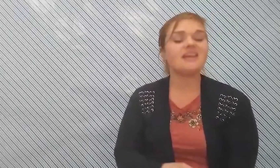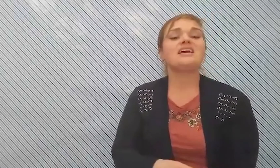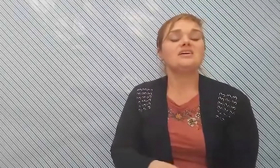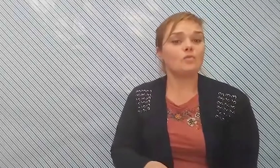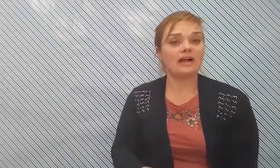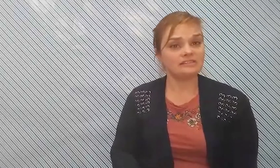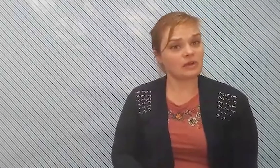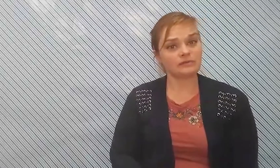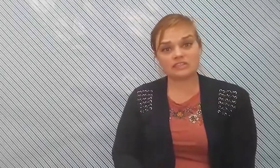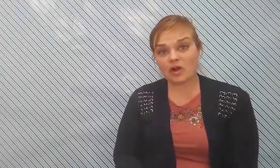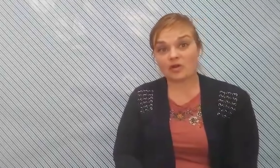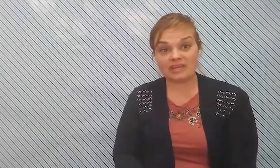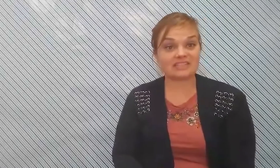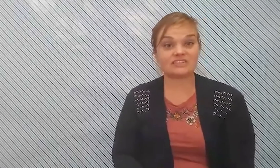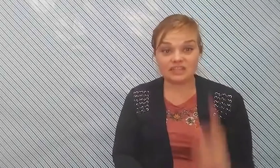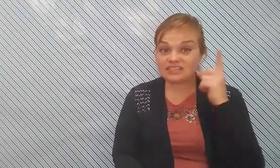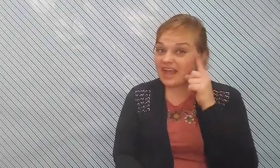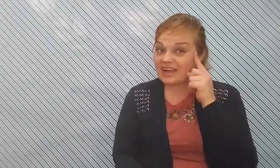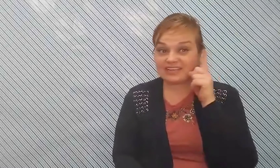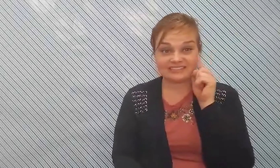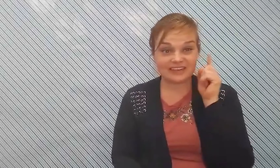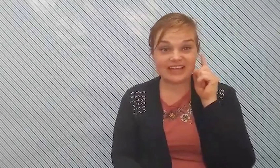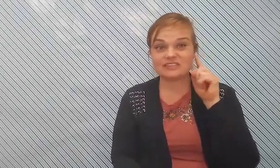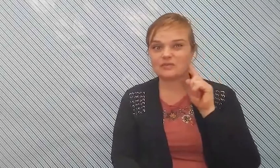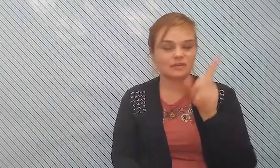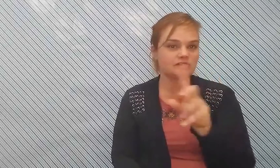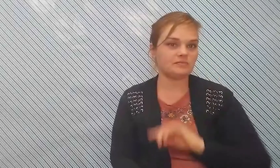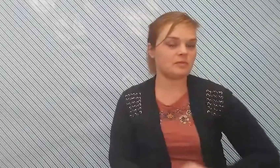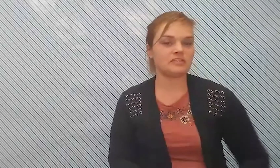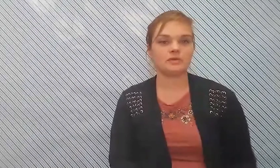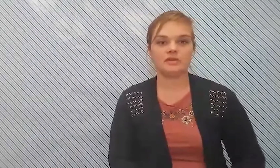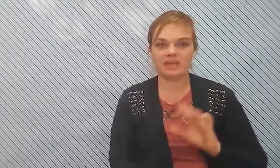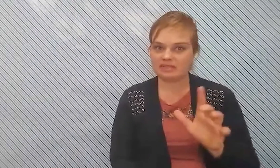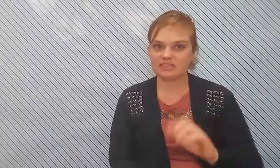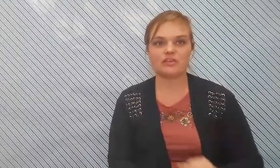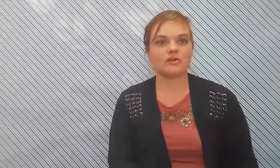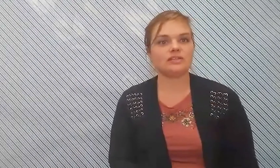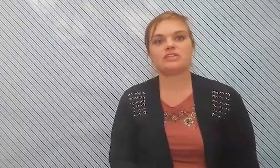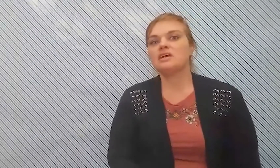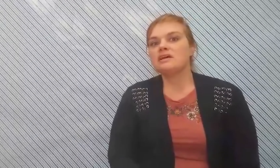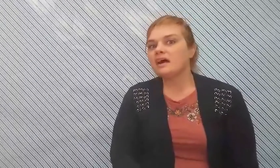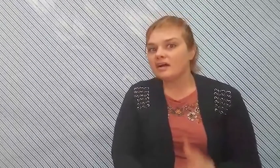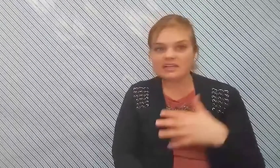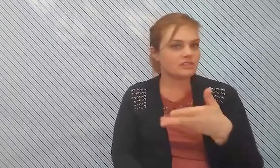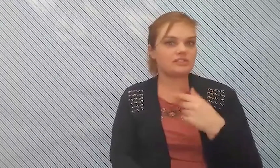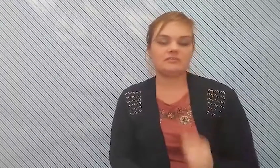well-known psalm and it's good to have it right so for those moments where you're maybe discouraged uh it's good to